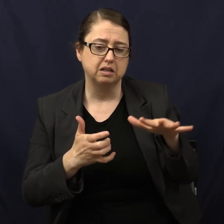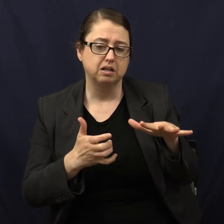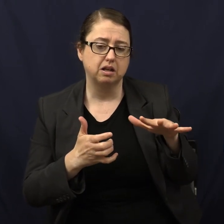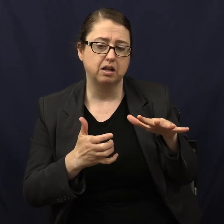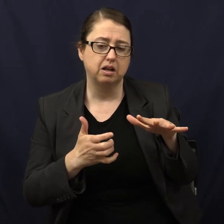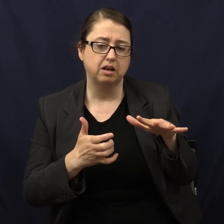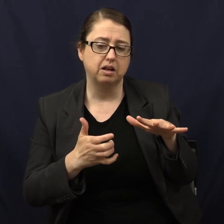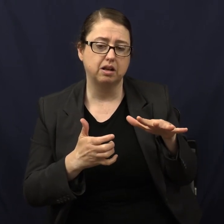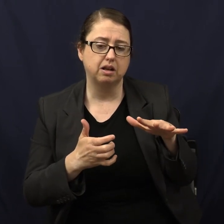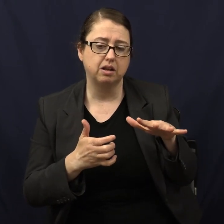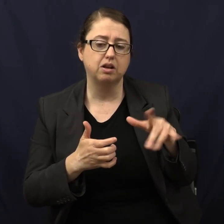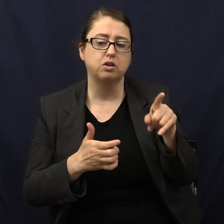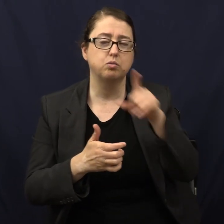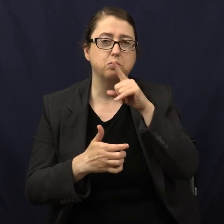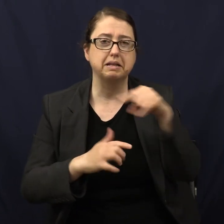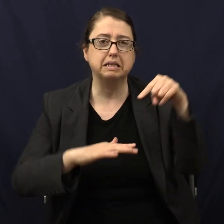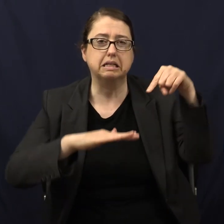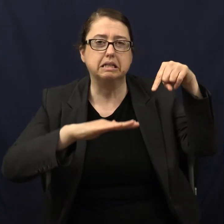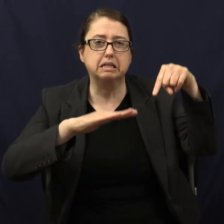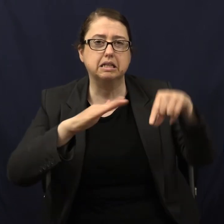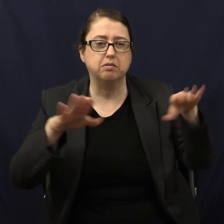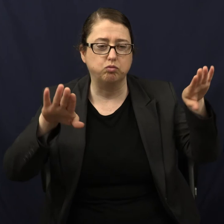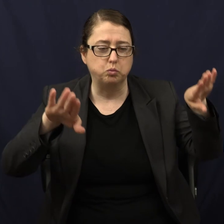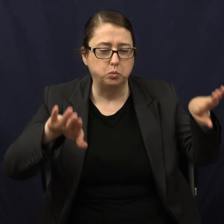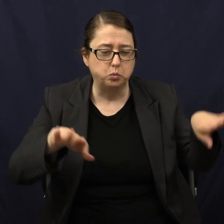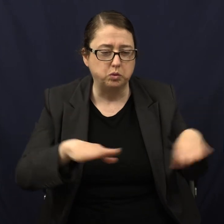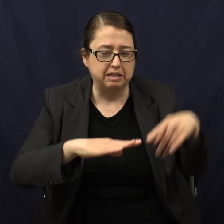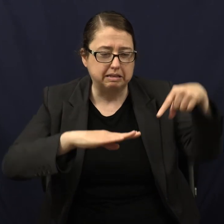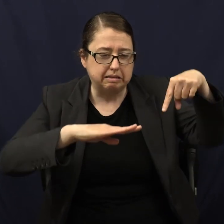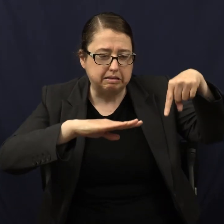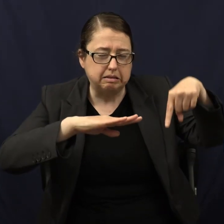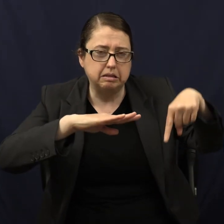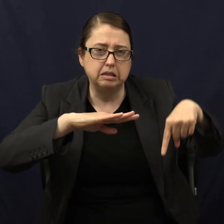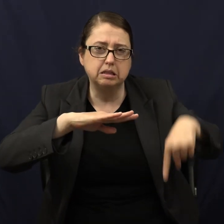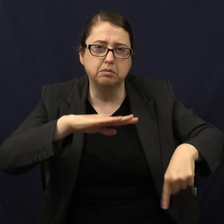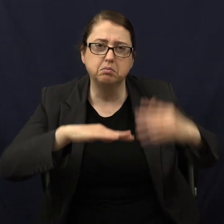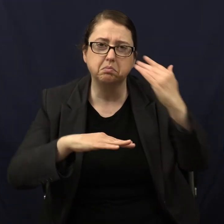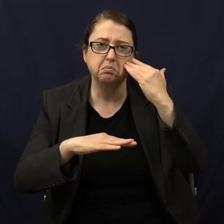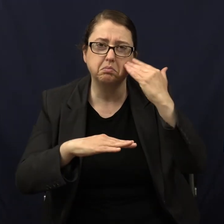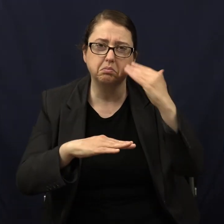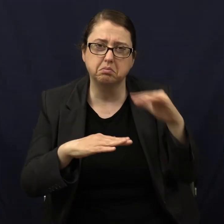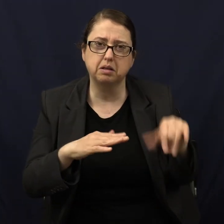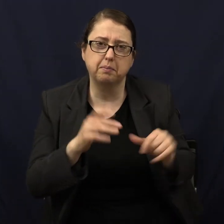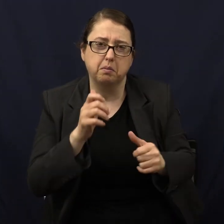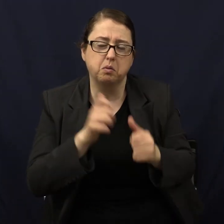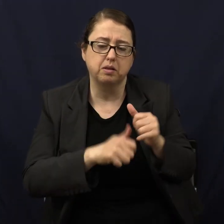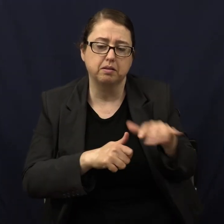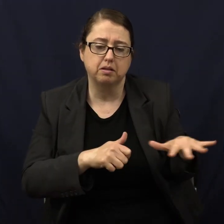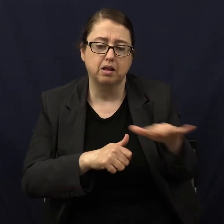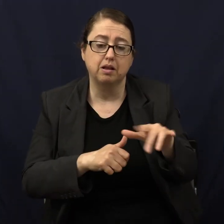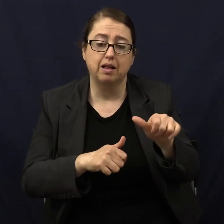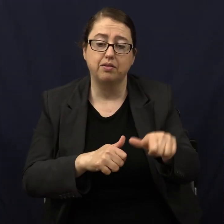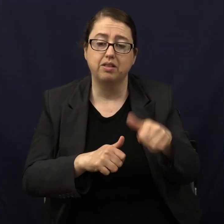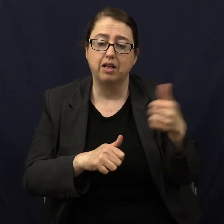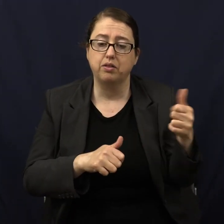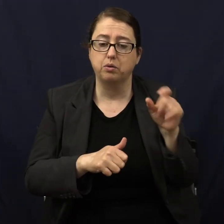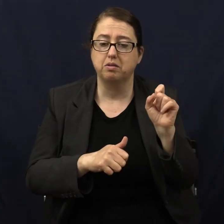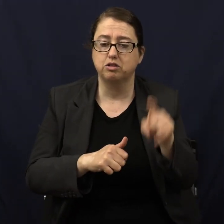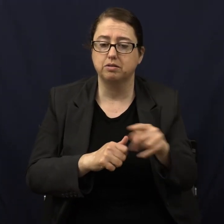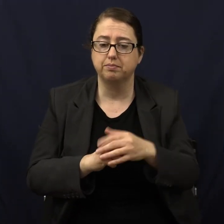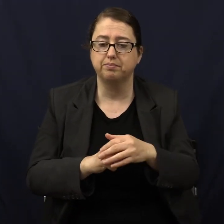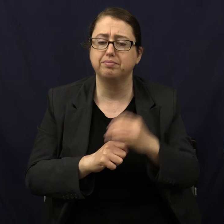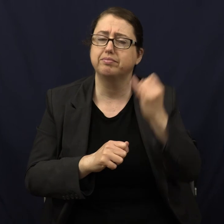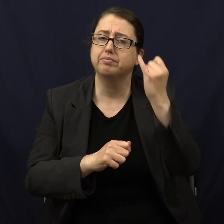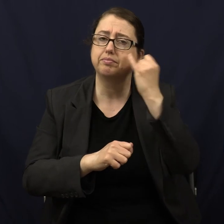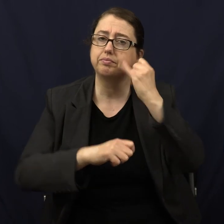in one of the really deep ridges on the outside. Does that make sense? And the other question I have